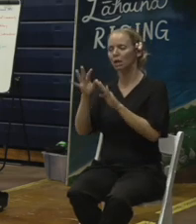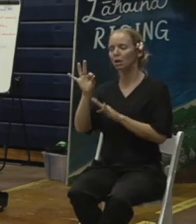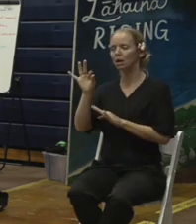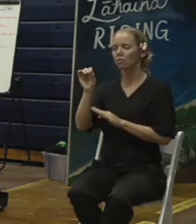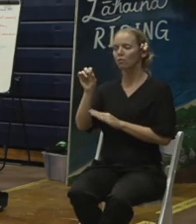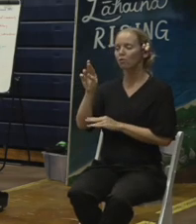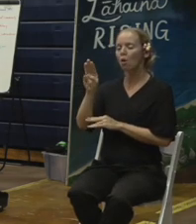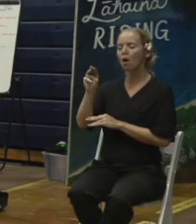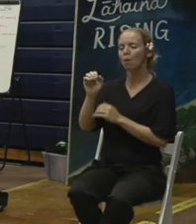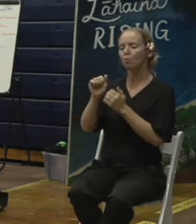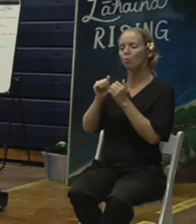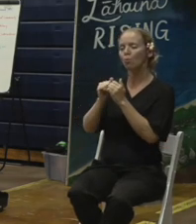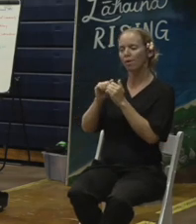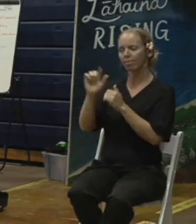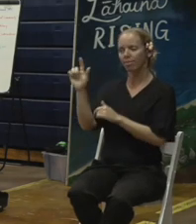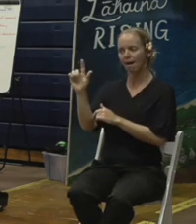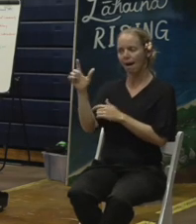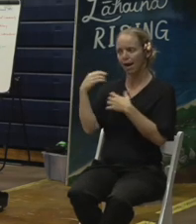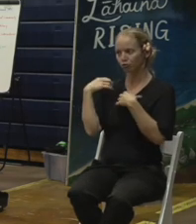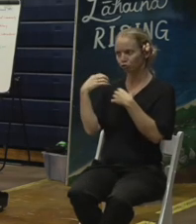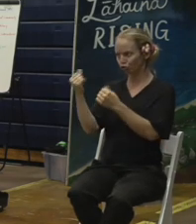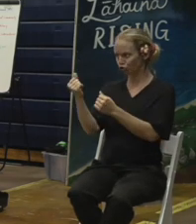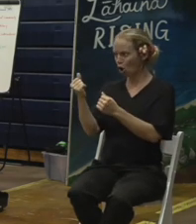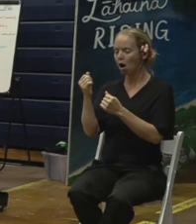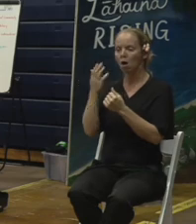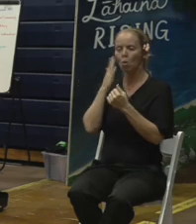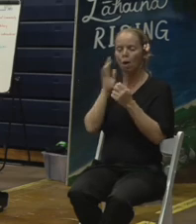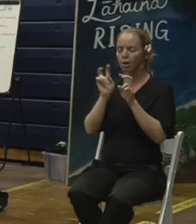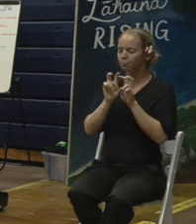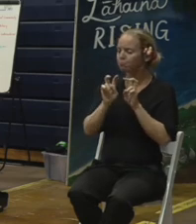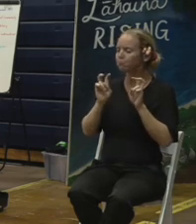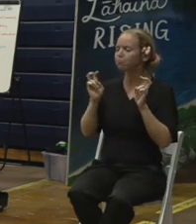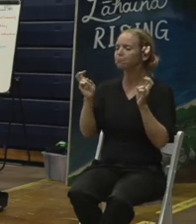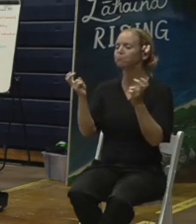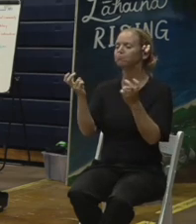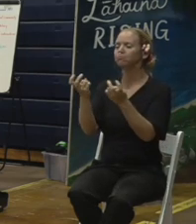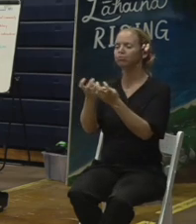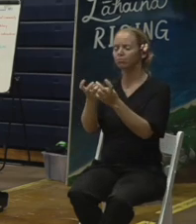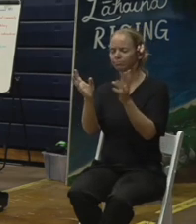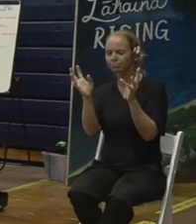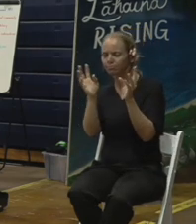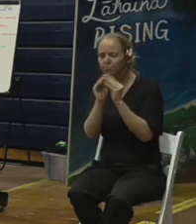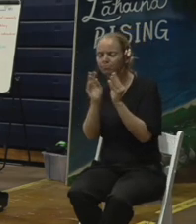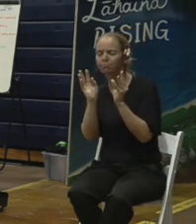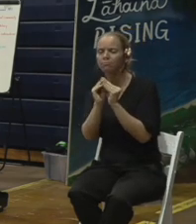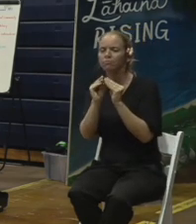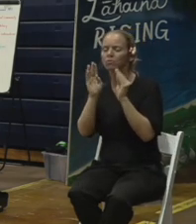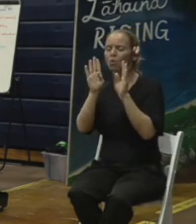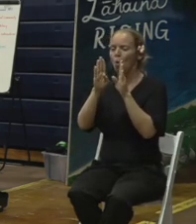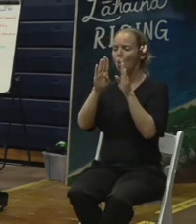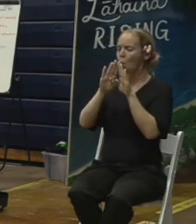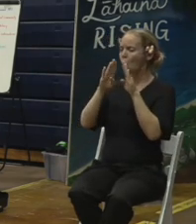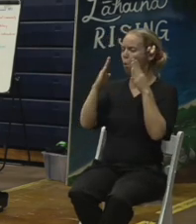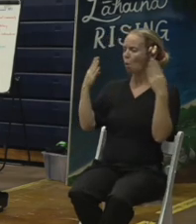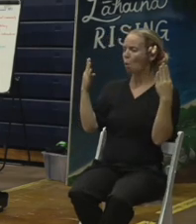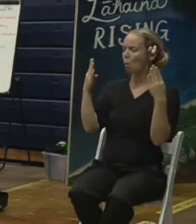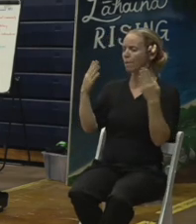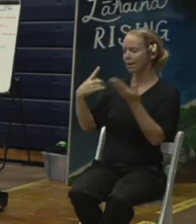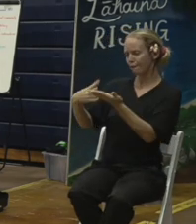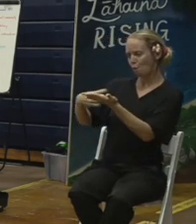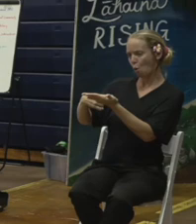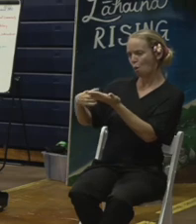Maui and whoever they invite to join us will come before you for an open forum on any question you want. But tonight,